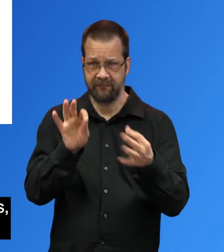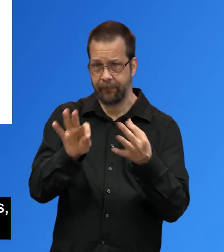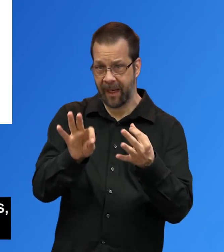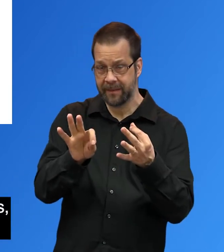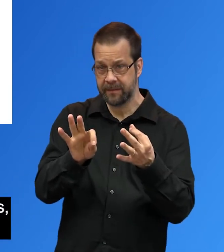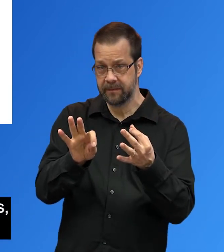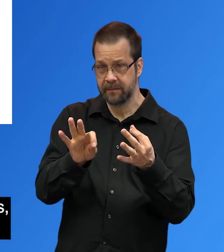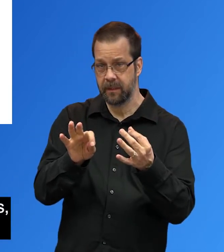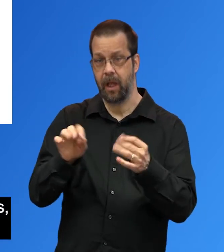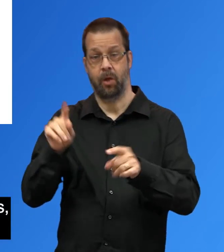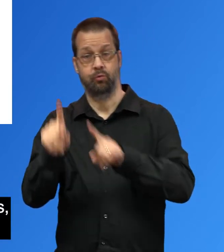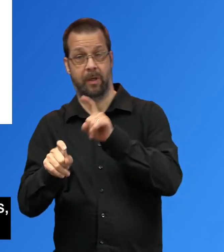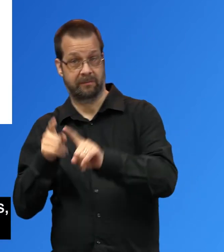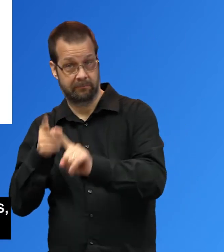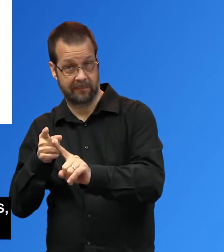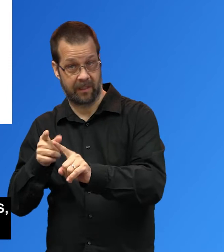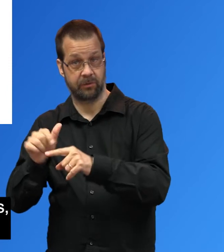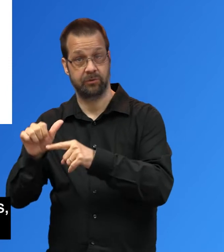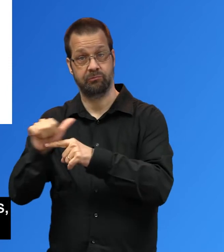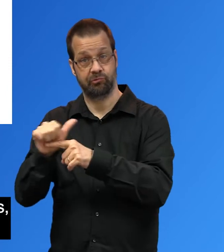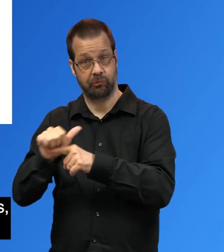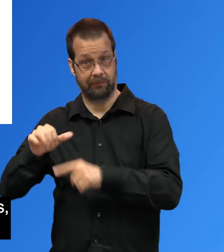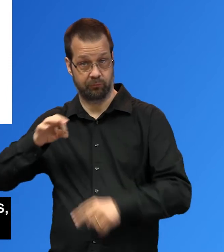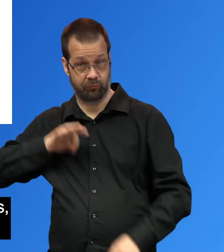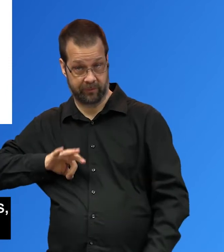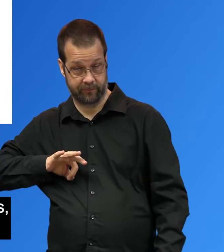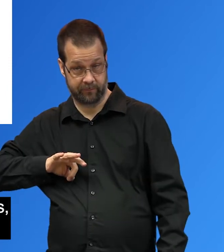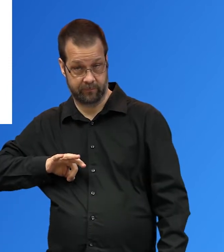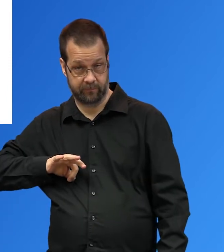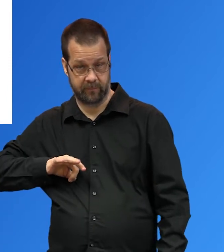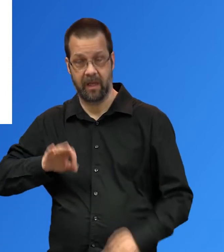training credits Video file Spreadsheet